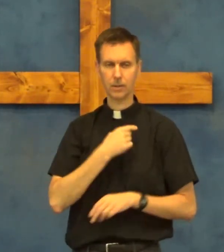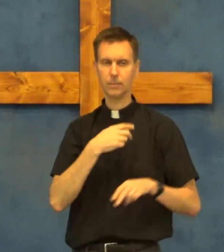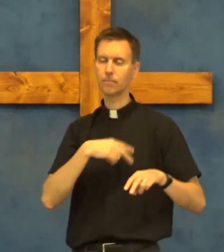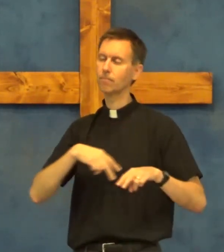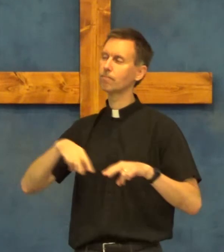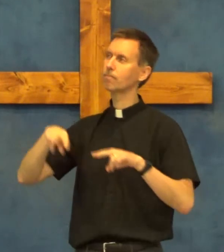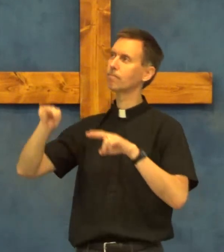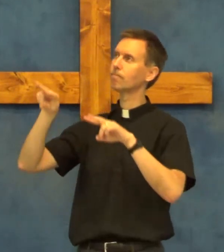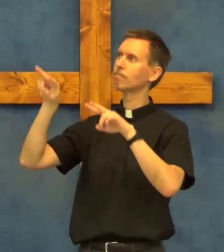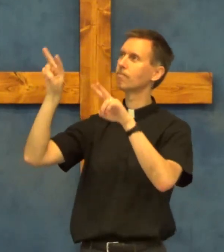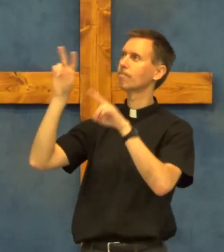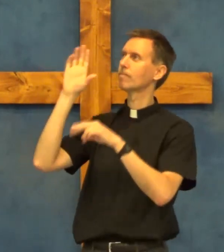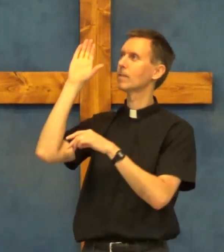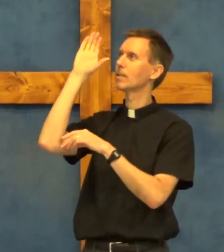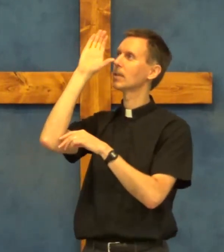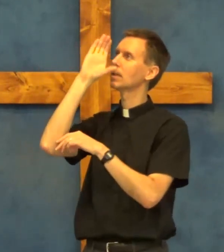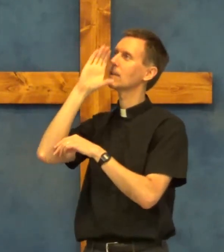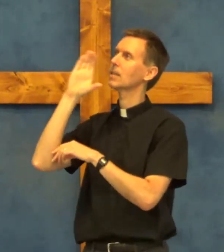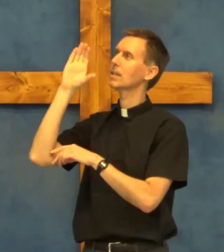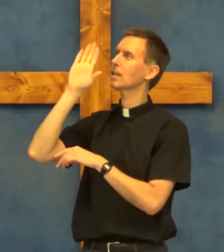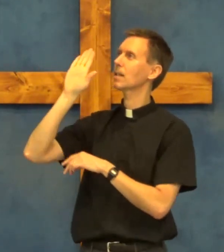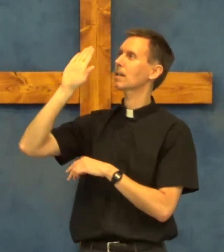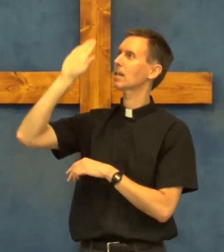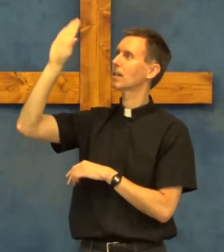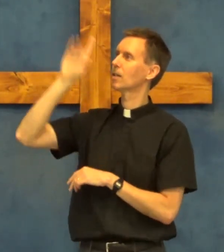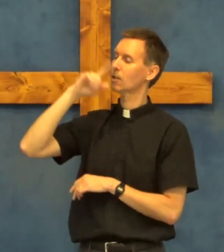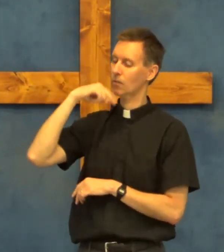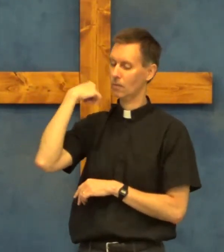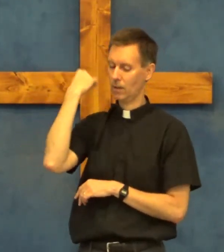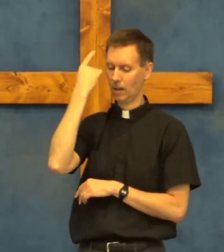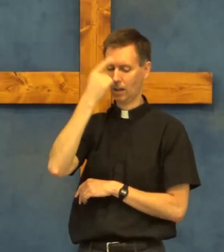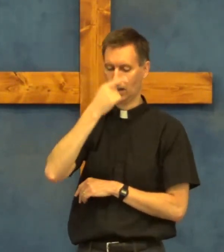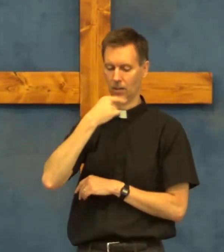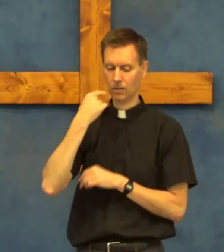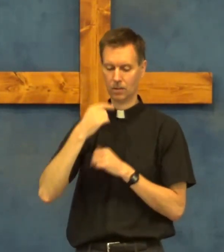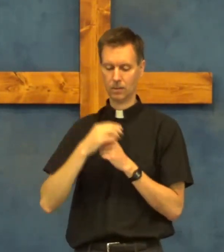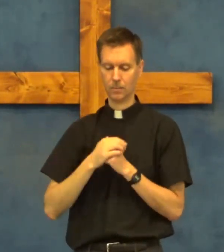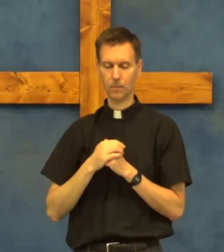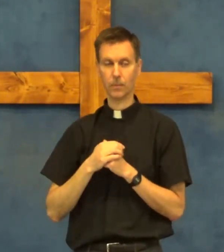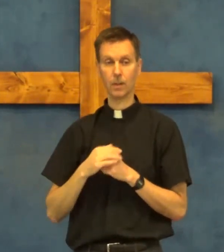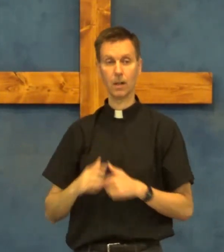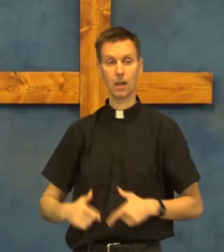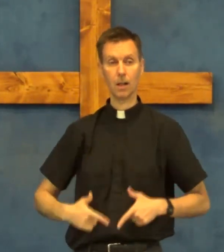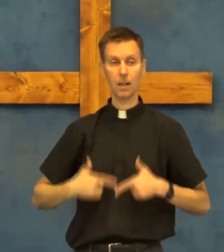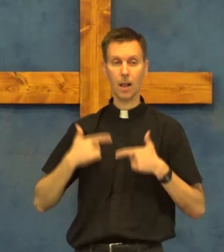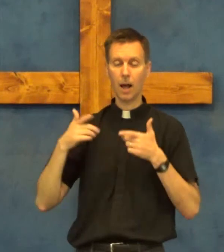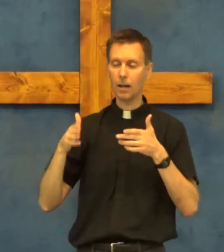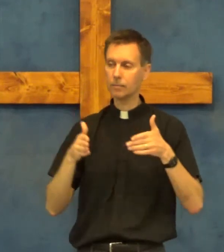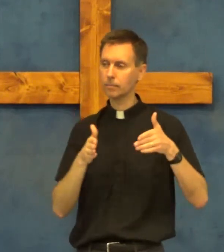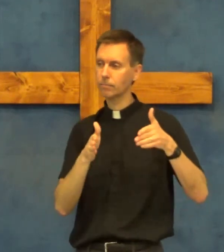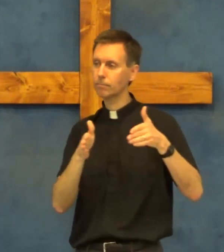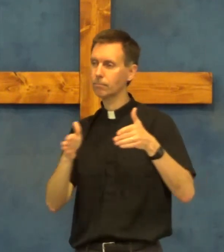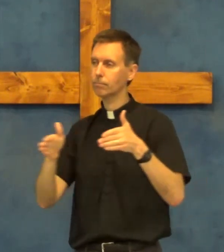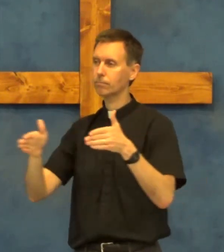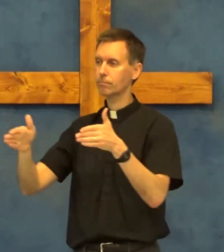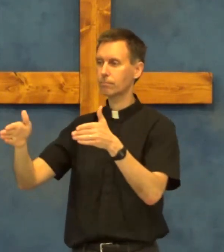your eyes and seek his face life with its way